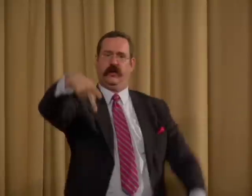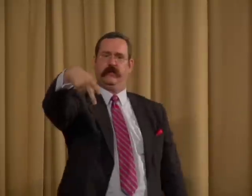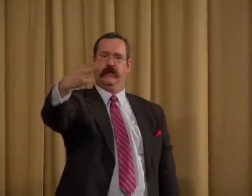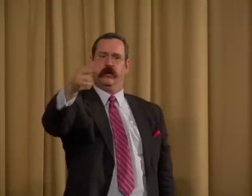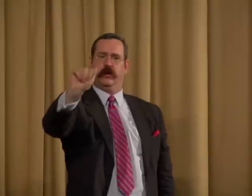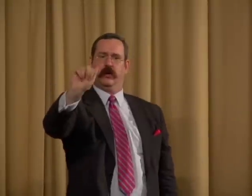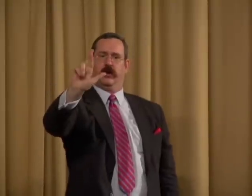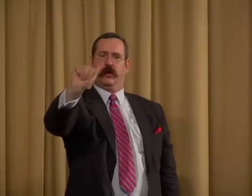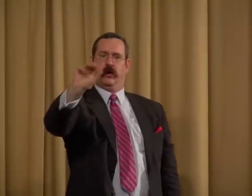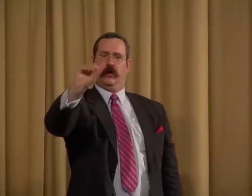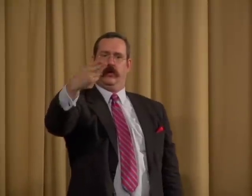forgot us,